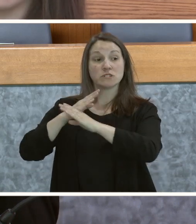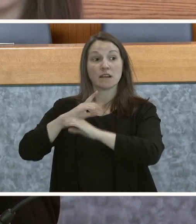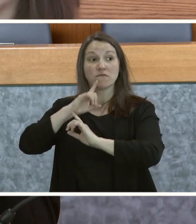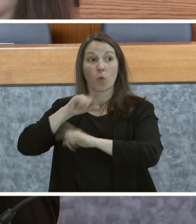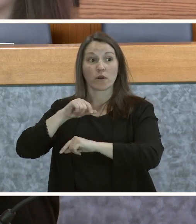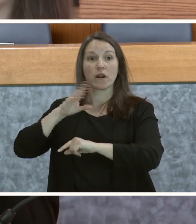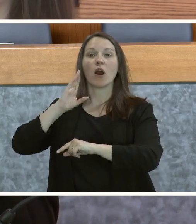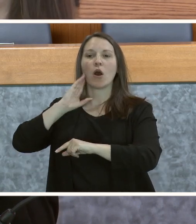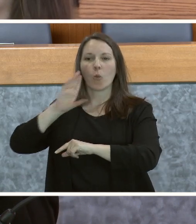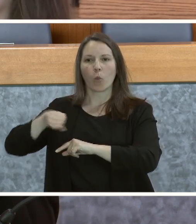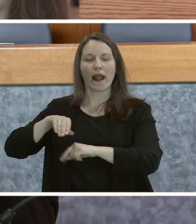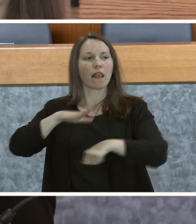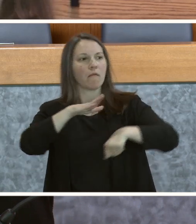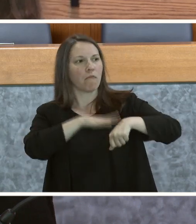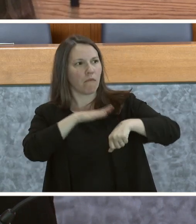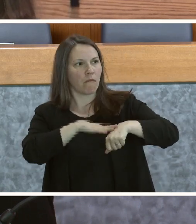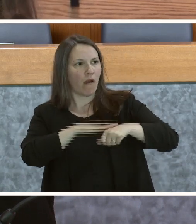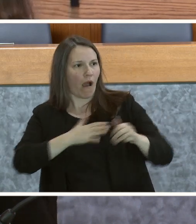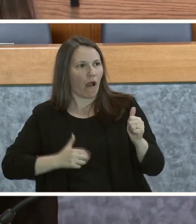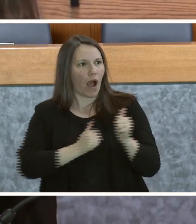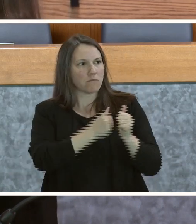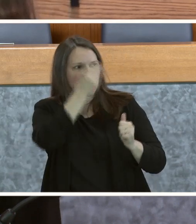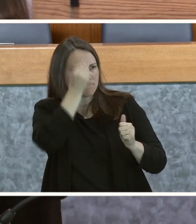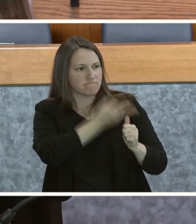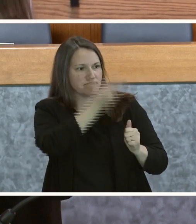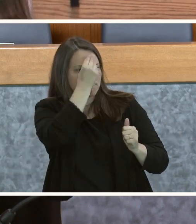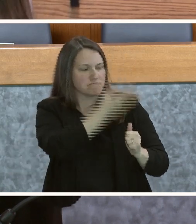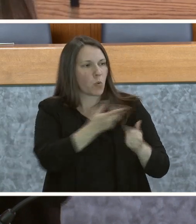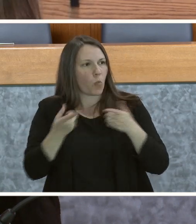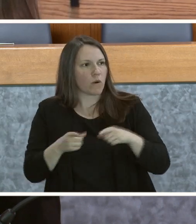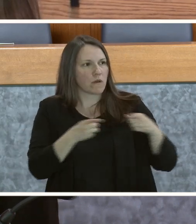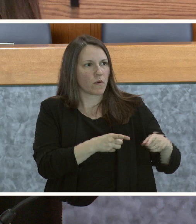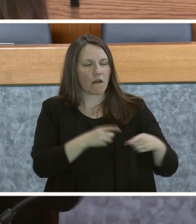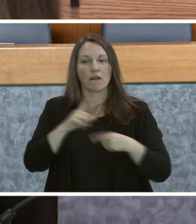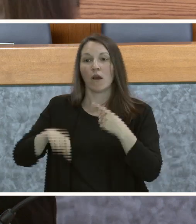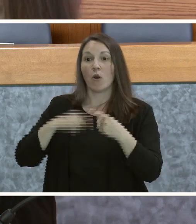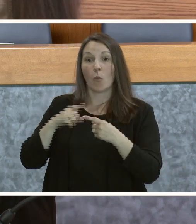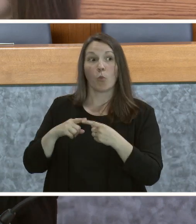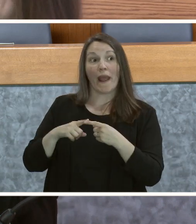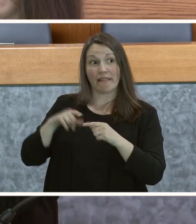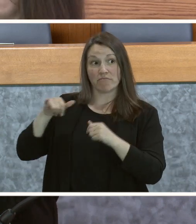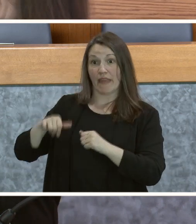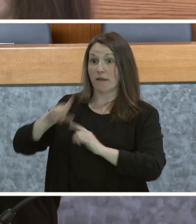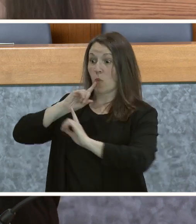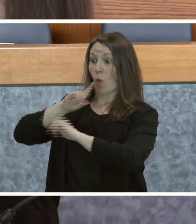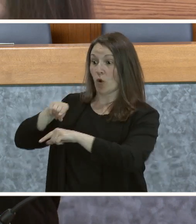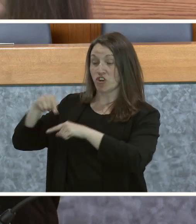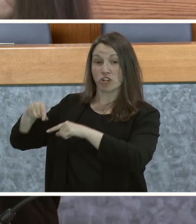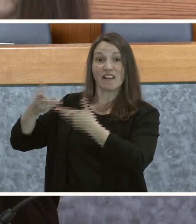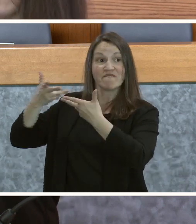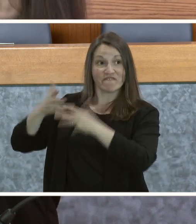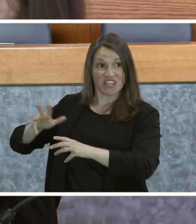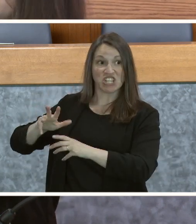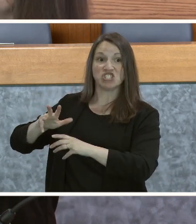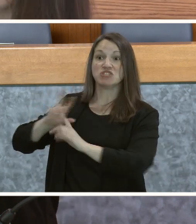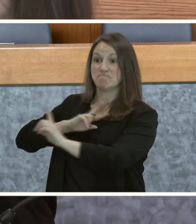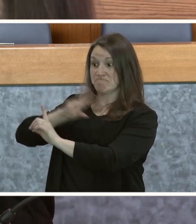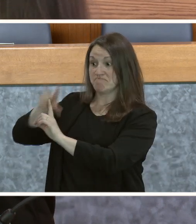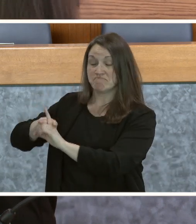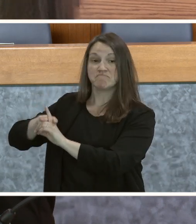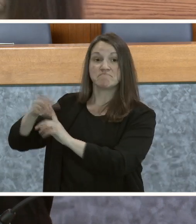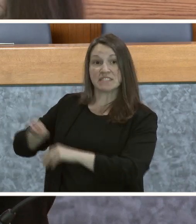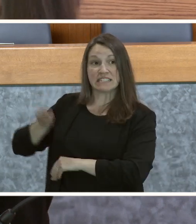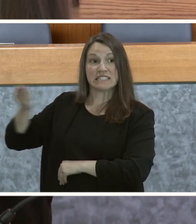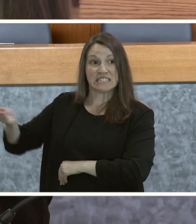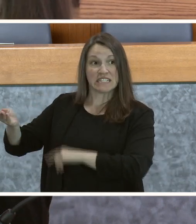updates about when an order has been served and when it is due to expire, allowing not only victims but